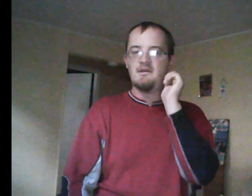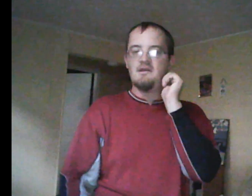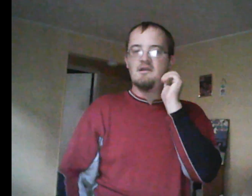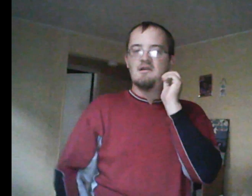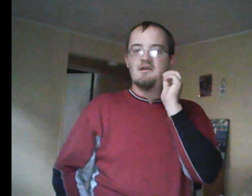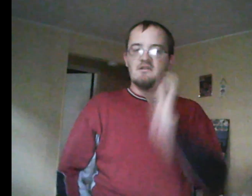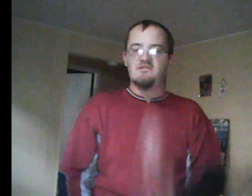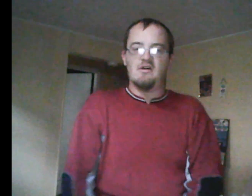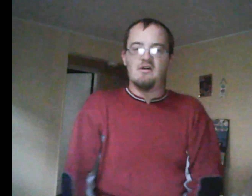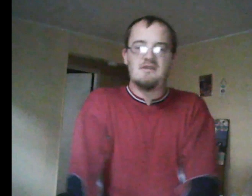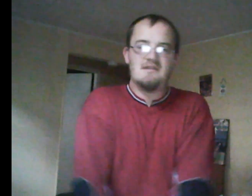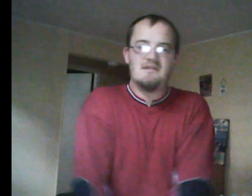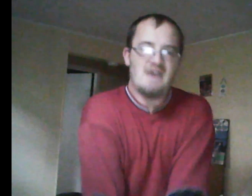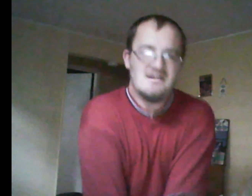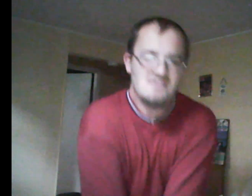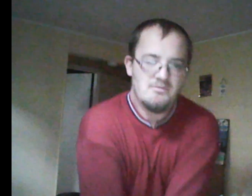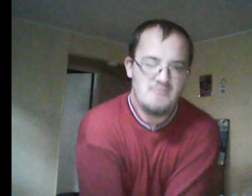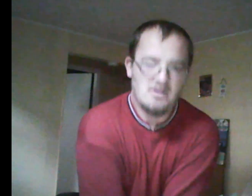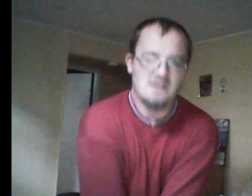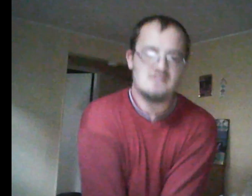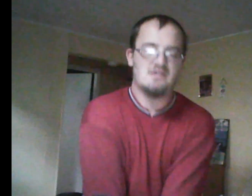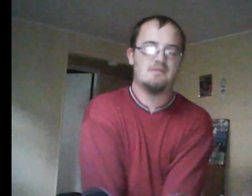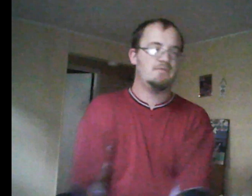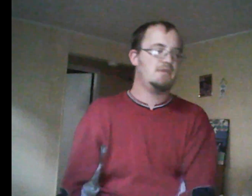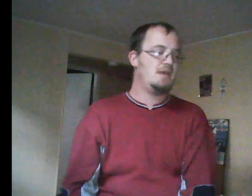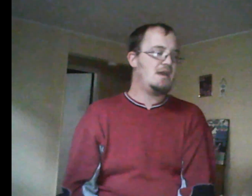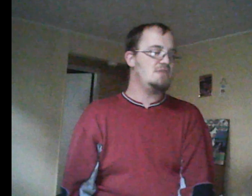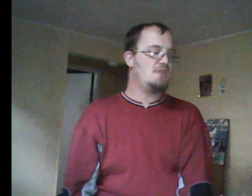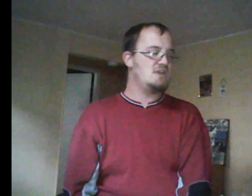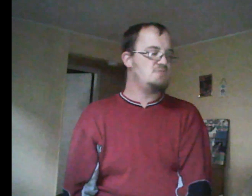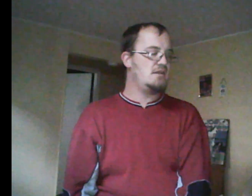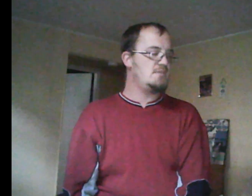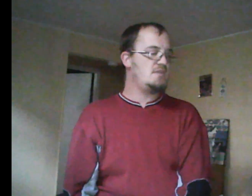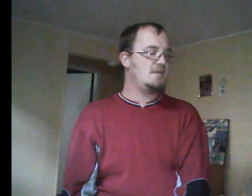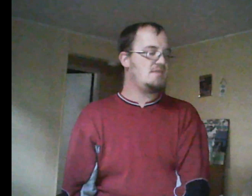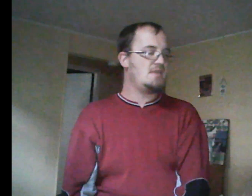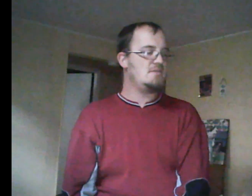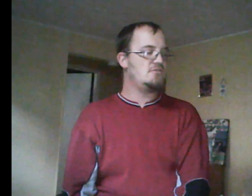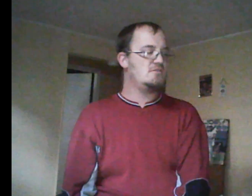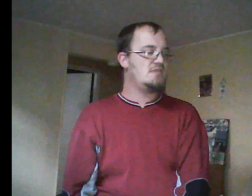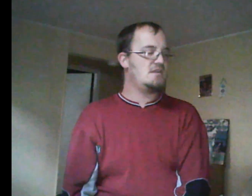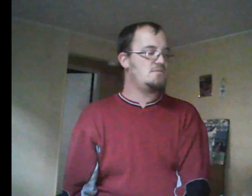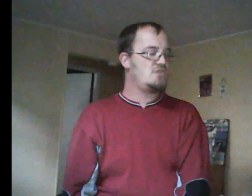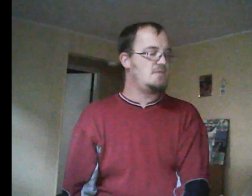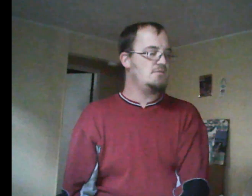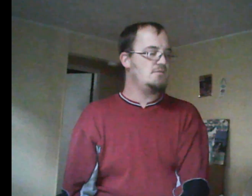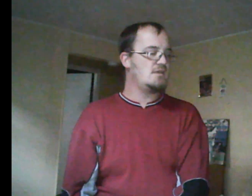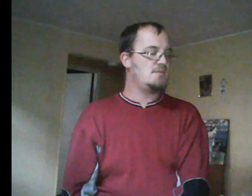So, that's the big part. And Radich probably is upset because Emma's crusade is trying to make him look like a bad guy. And he's trying to